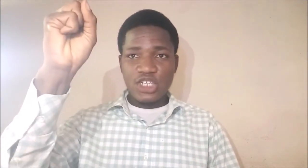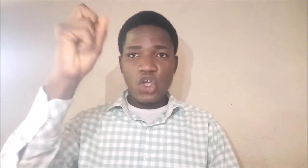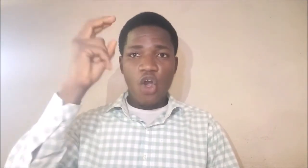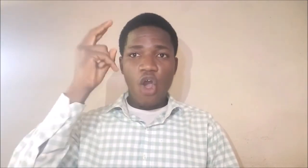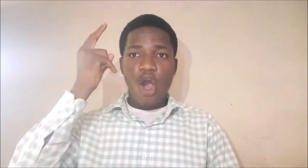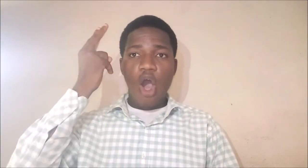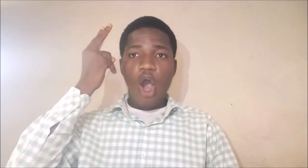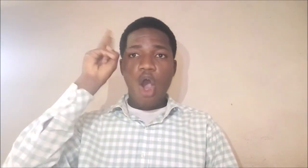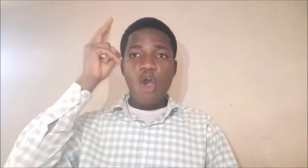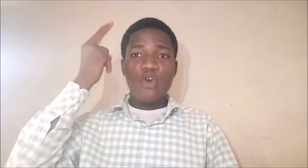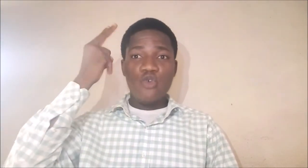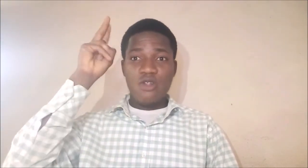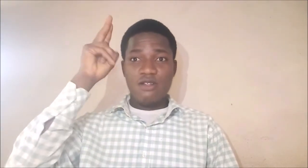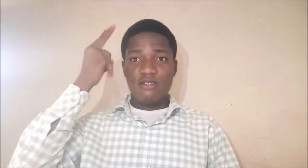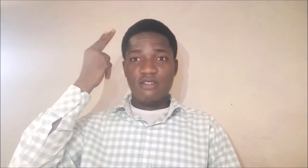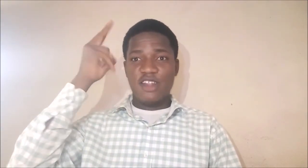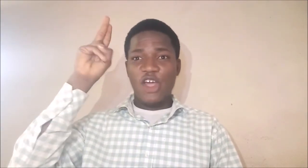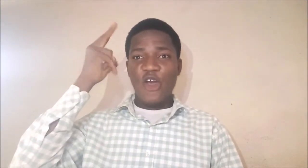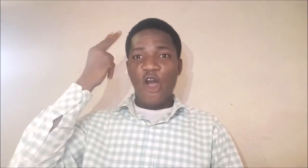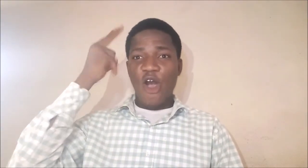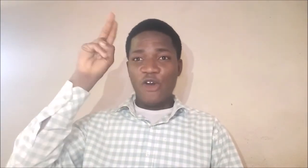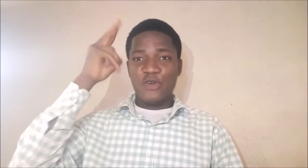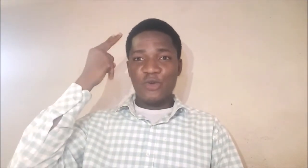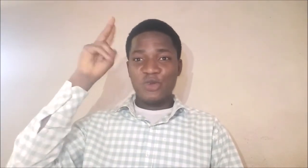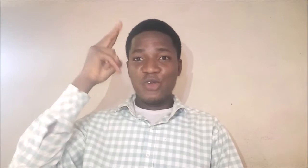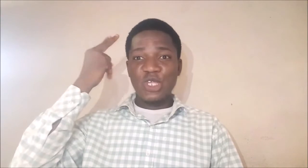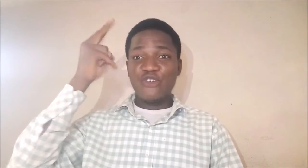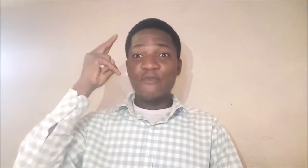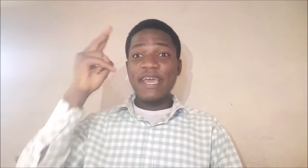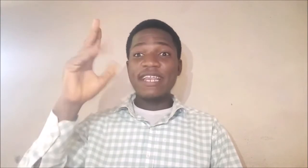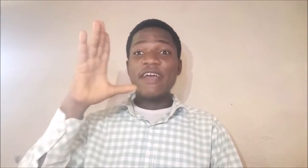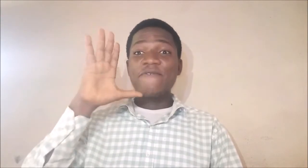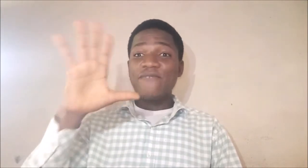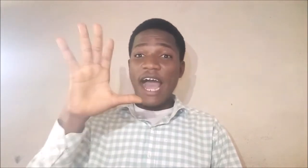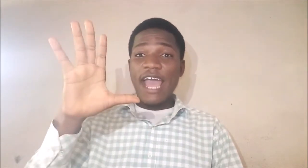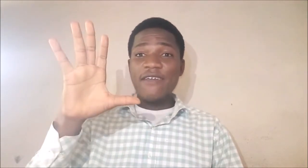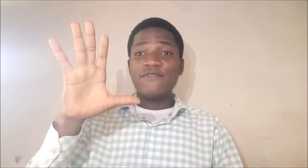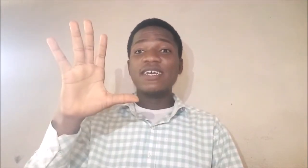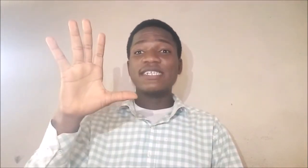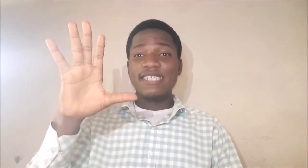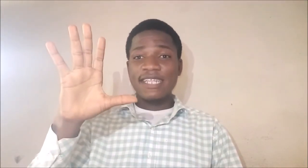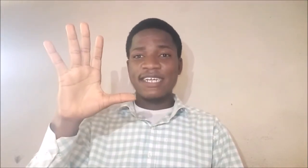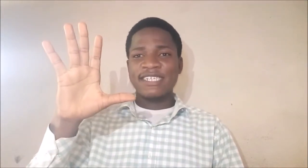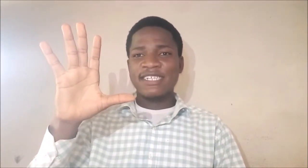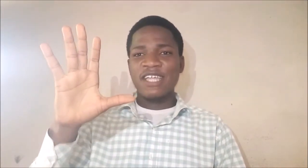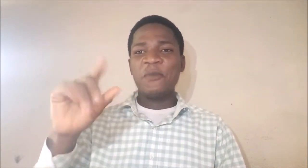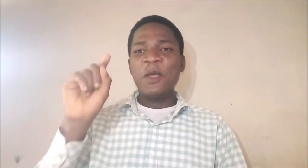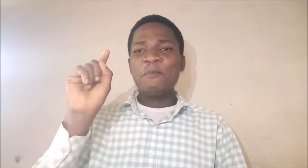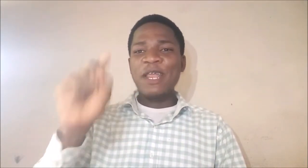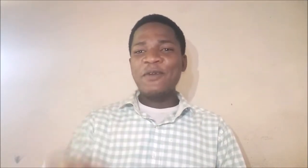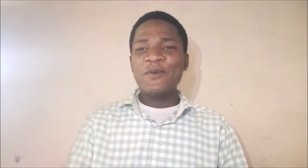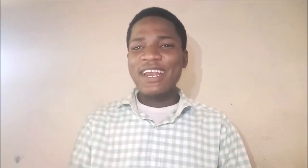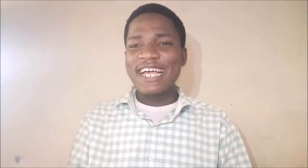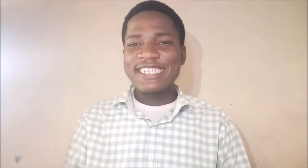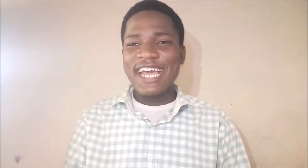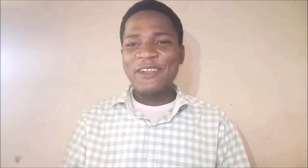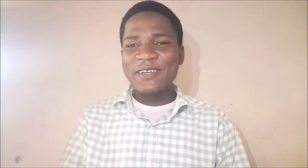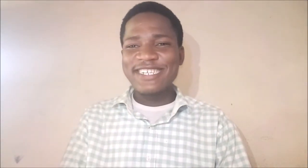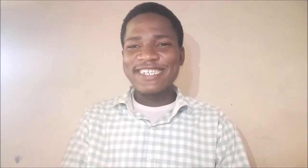uncle. Uncle. So we've made five sentences now. By the way, one last sign. What's the